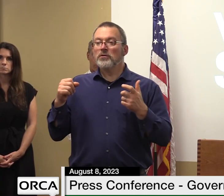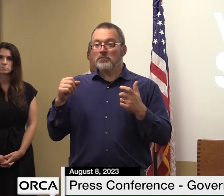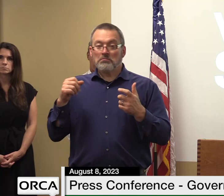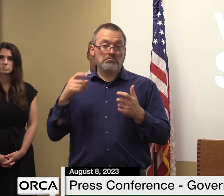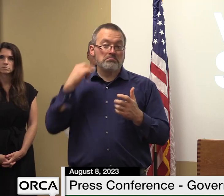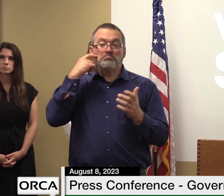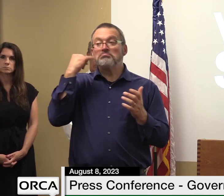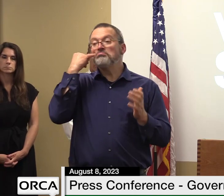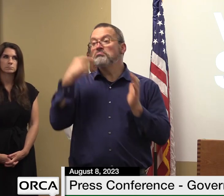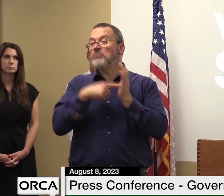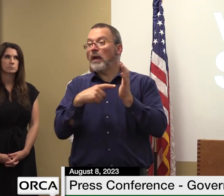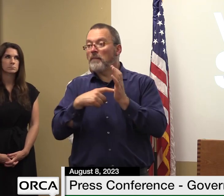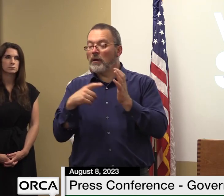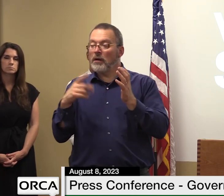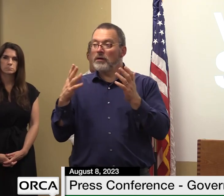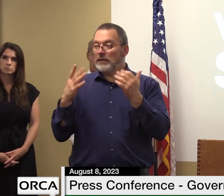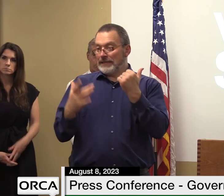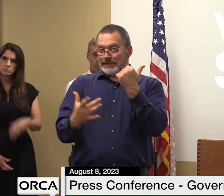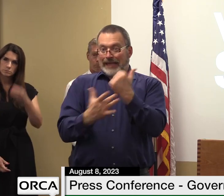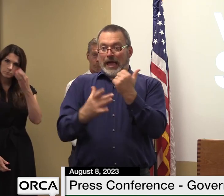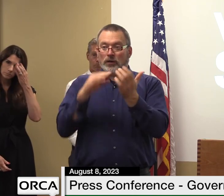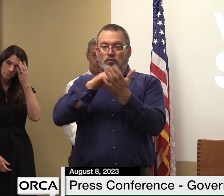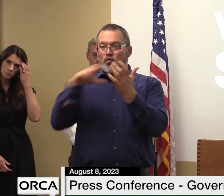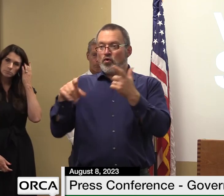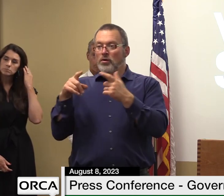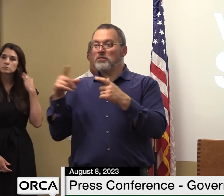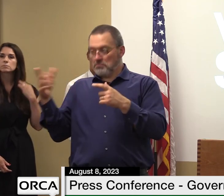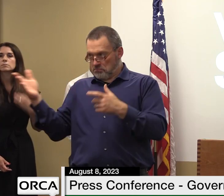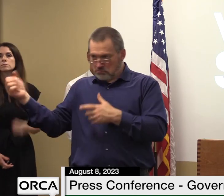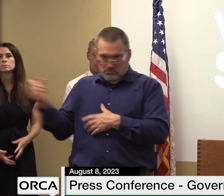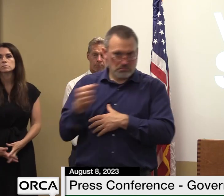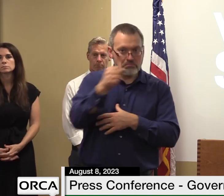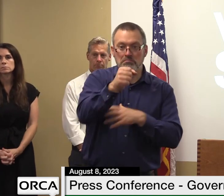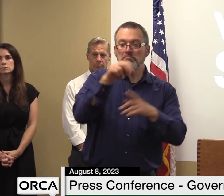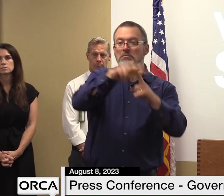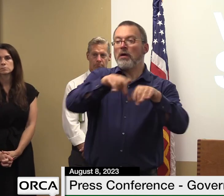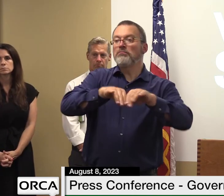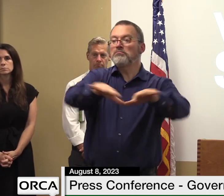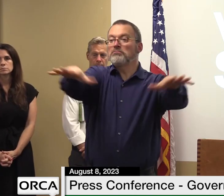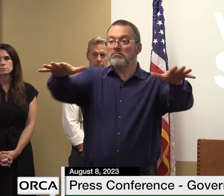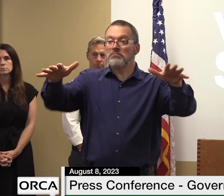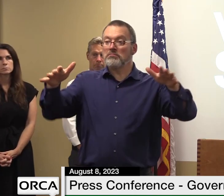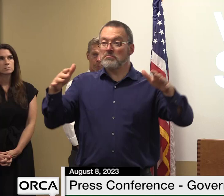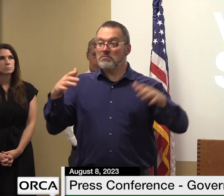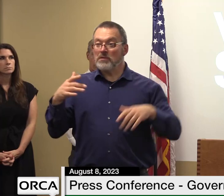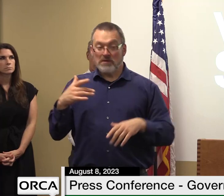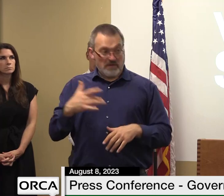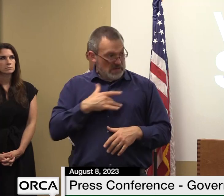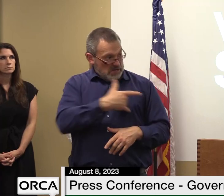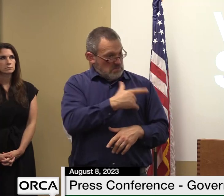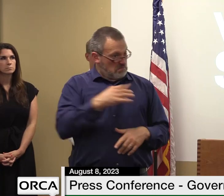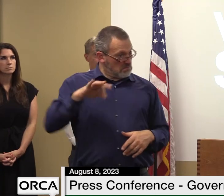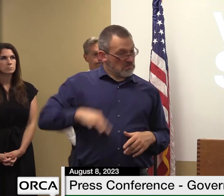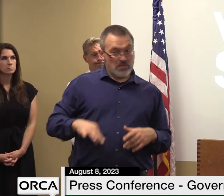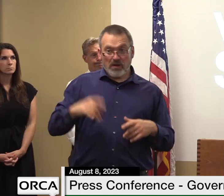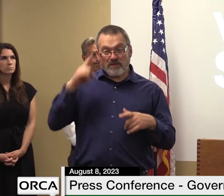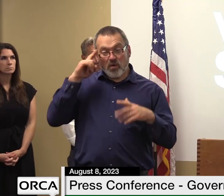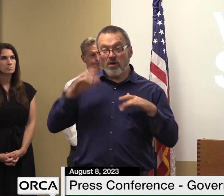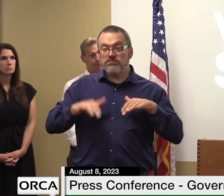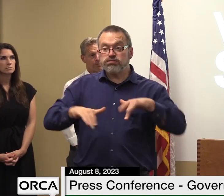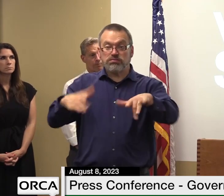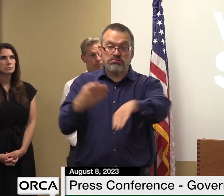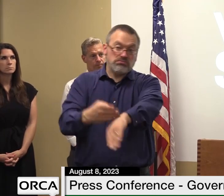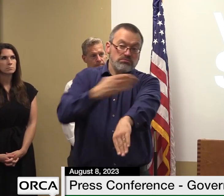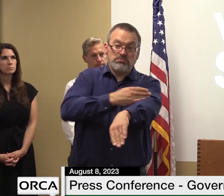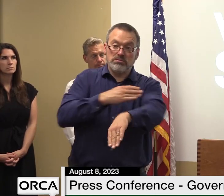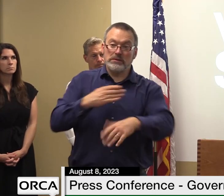classroom and having them you know out in the field doing work to rebuild i wonder what you make of that idea i have to